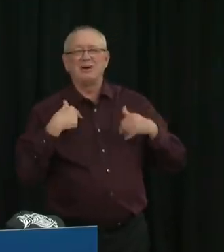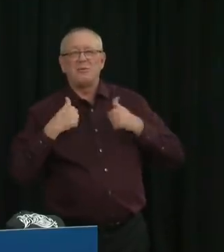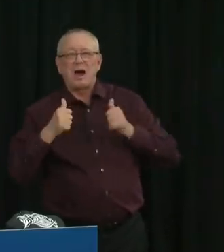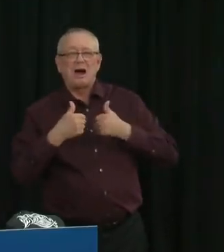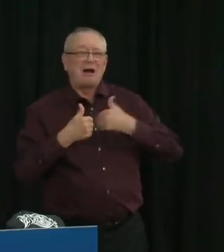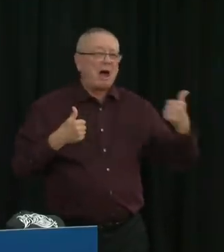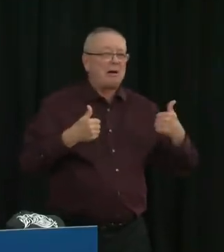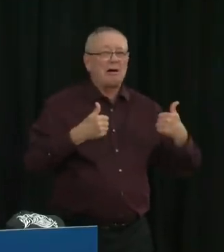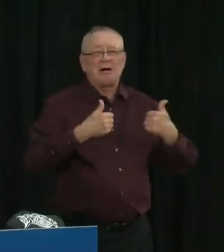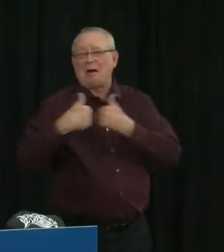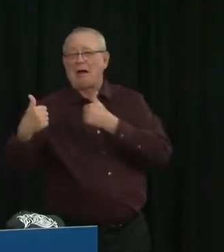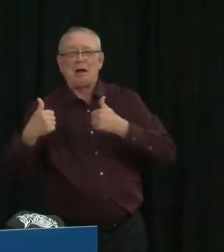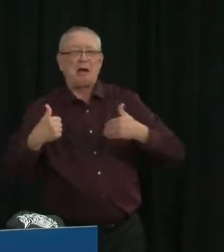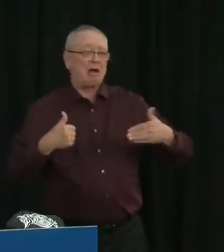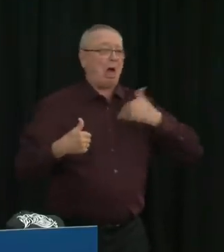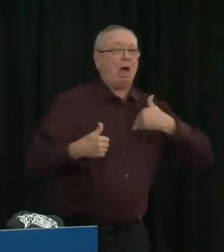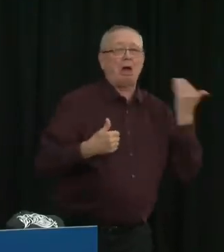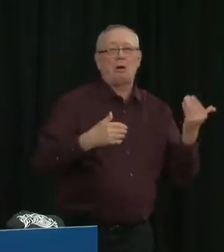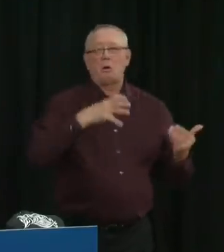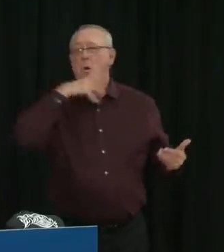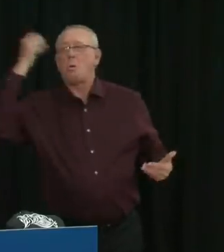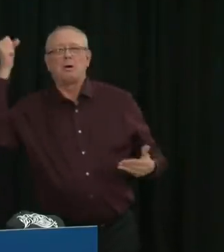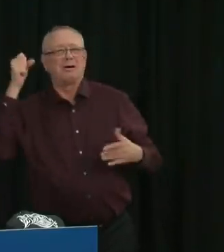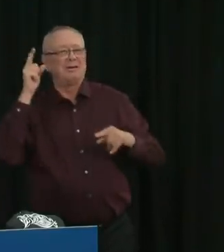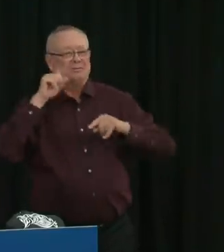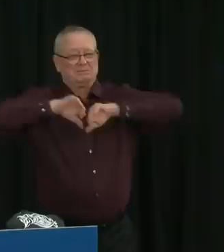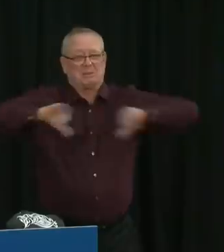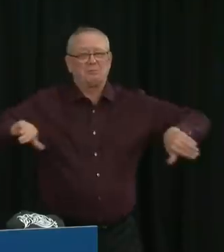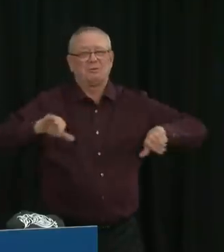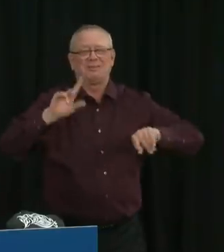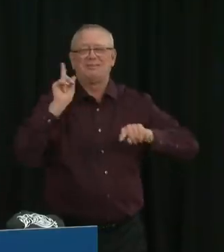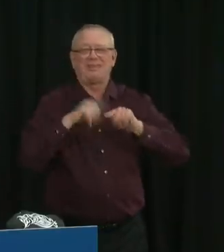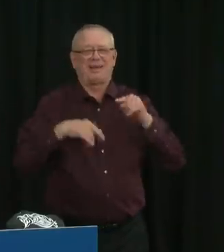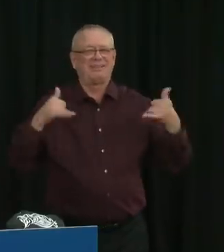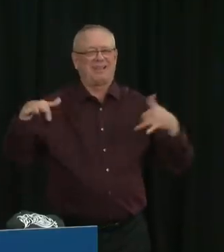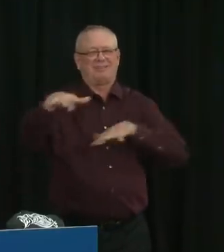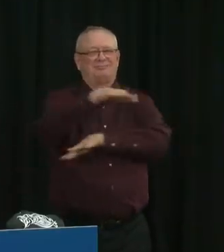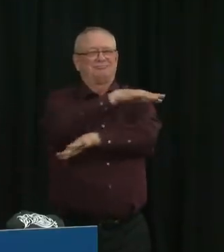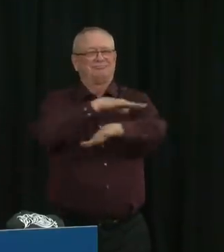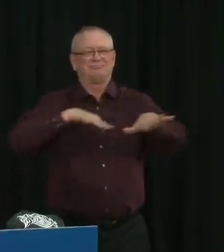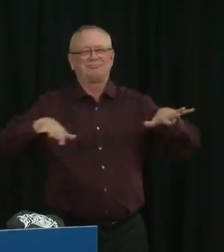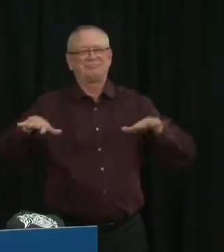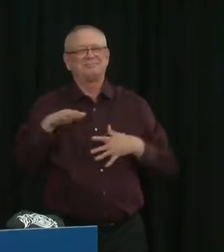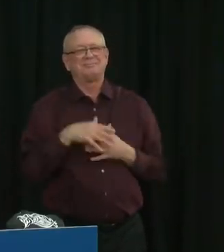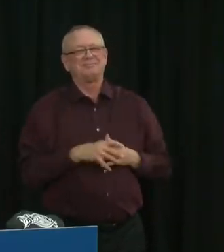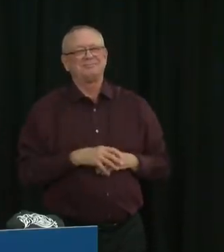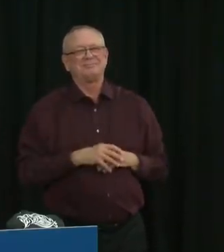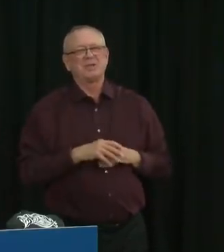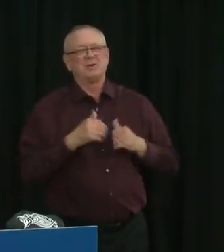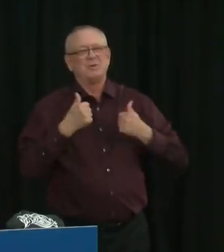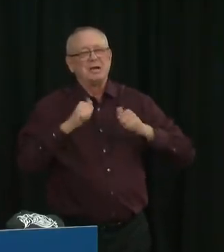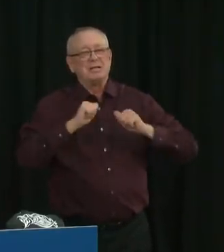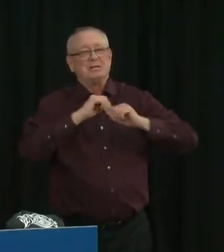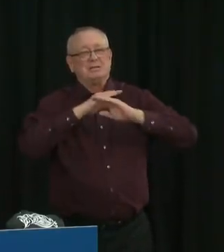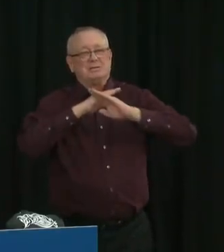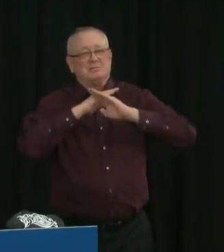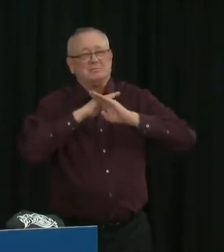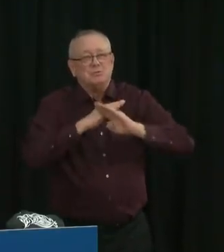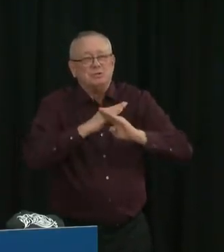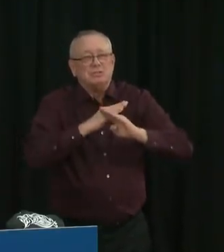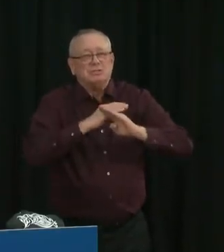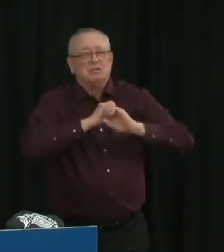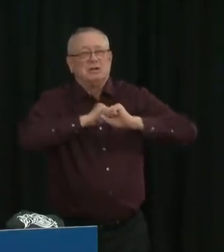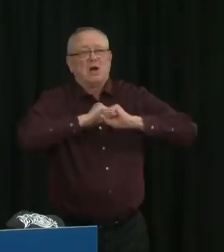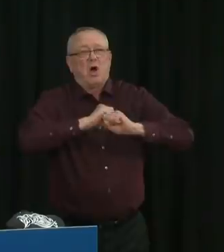is no way to successfully age-segregate our population, and increased community spread puts our elders and those with chronic